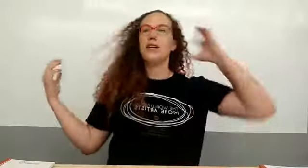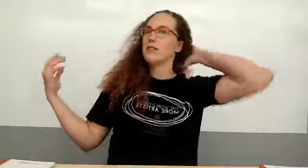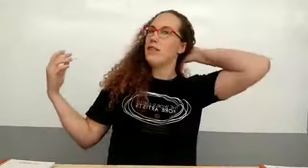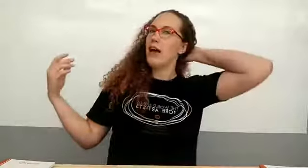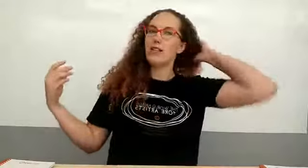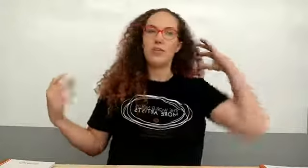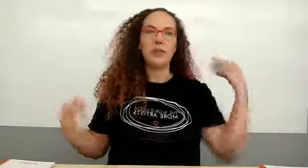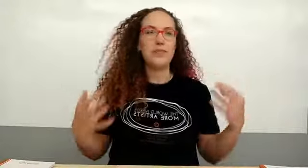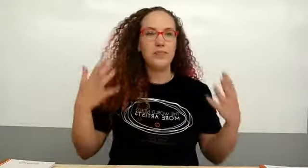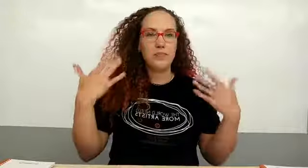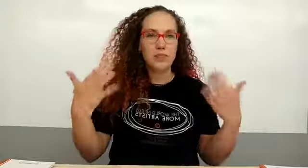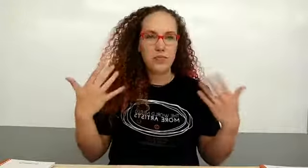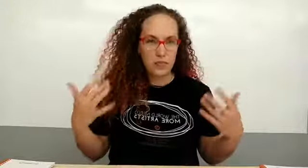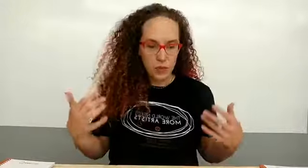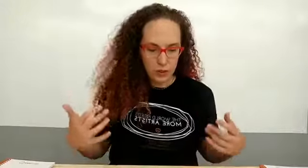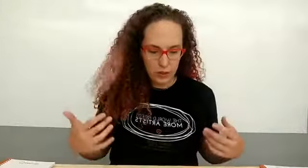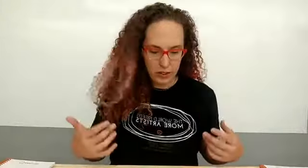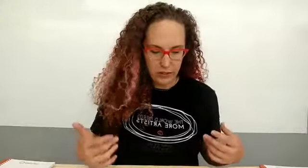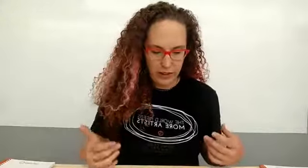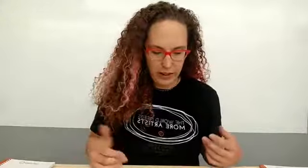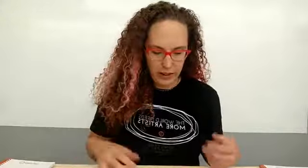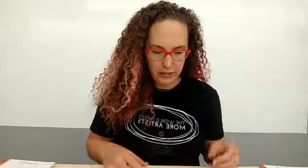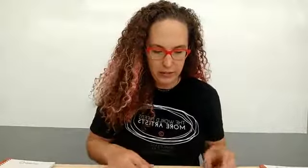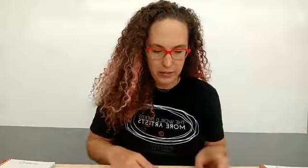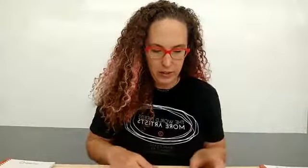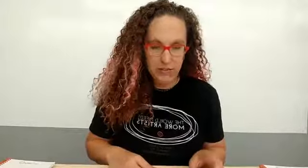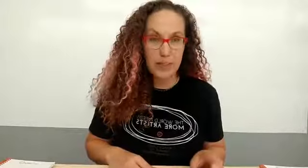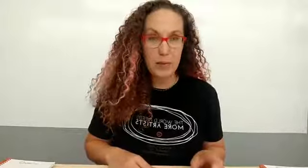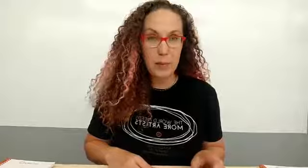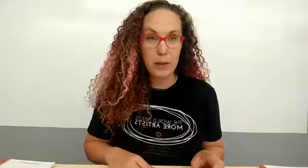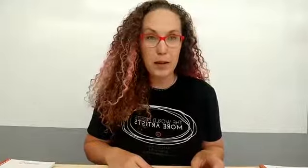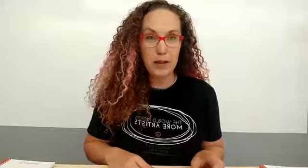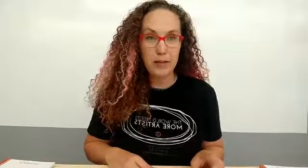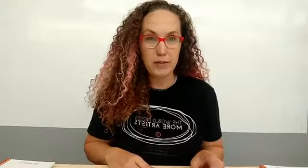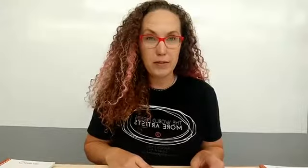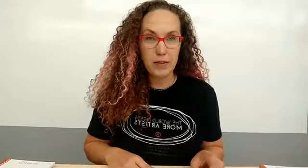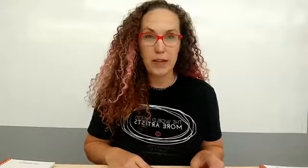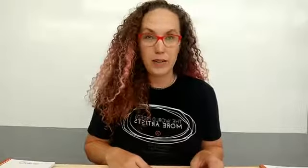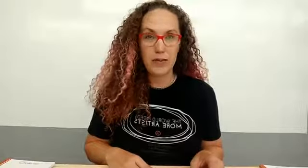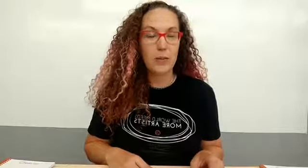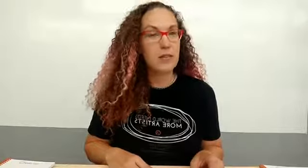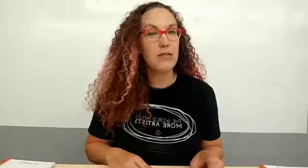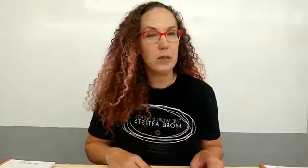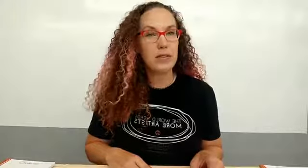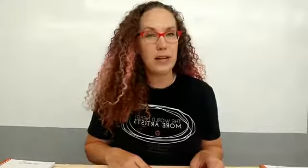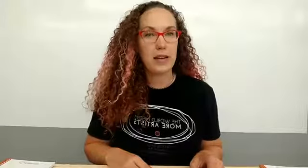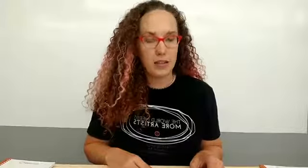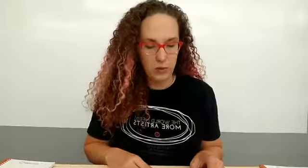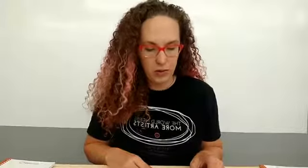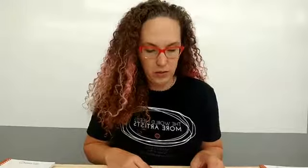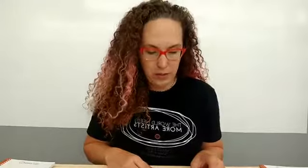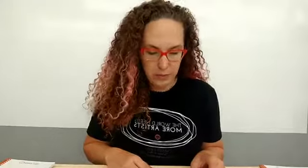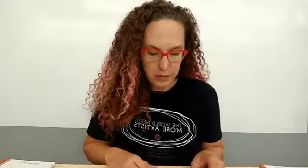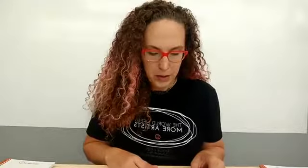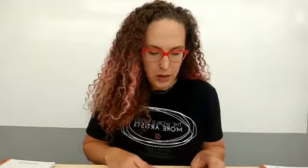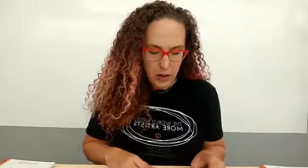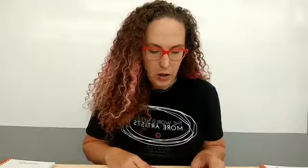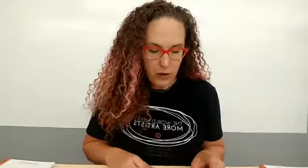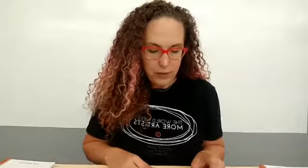is not doing real good for the hair so it's going to be up in a bun like if I wasn't filming tonight that's where it would be all right